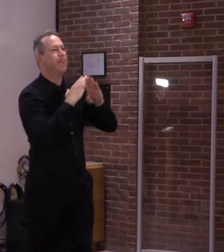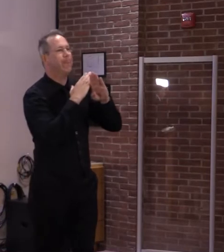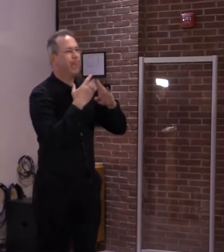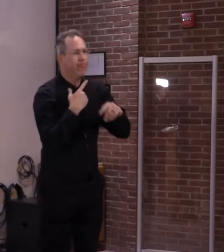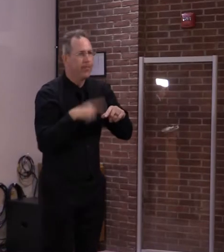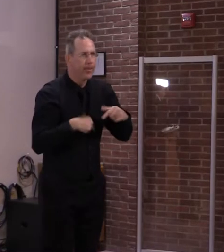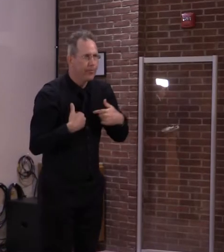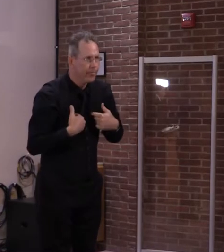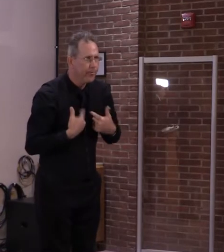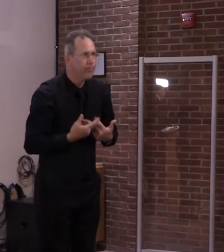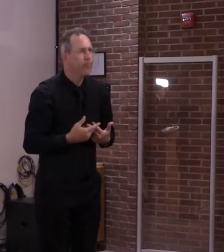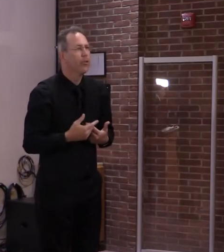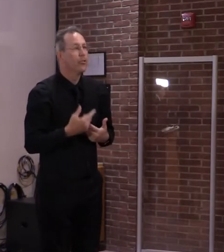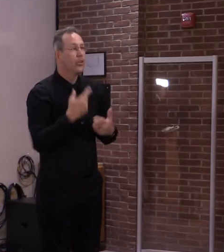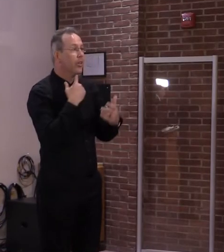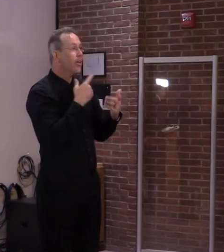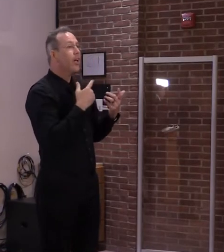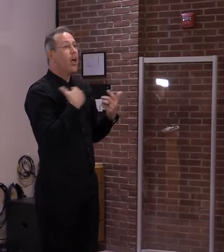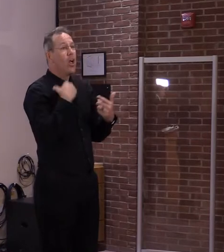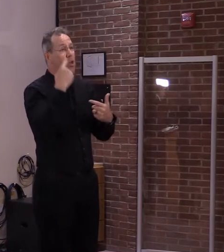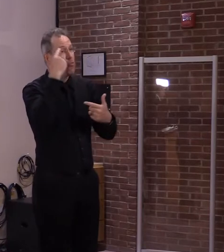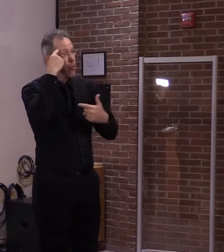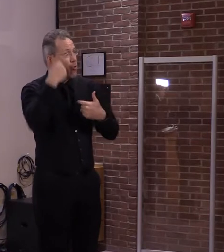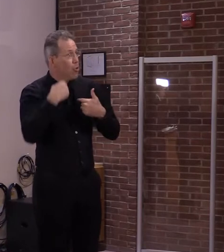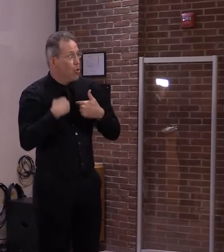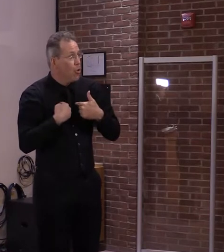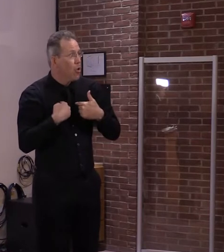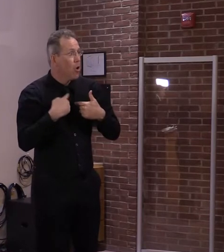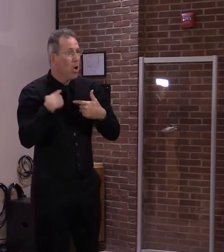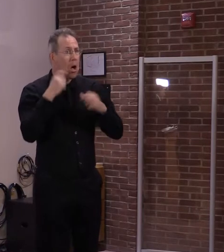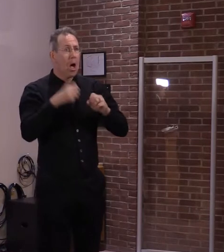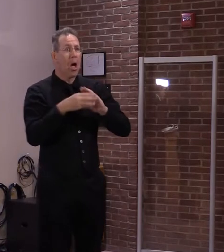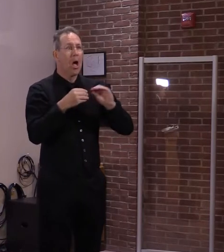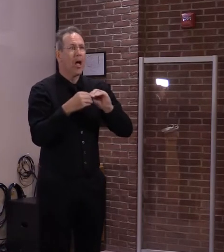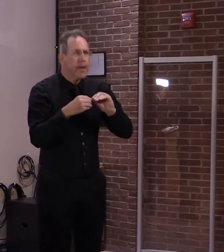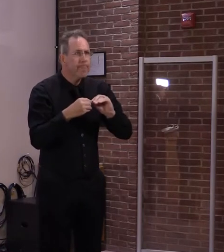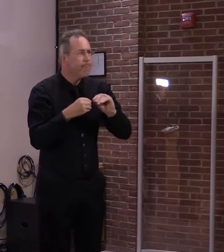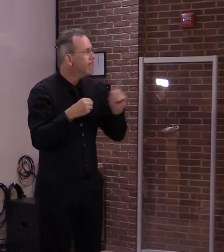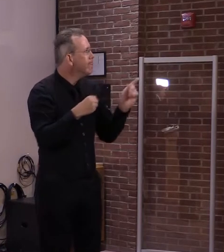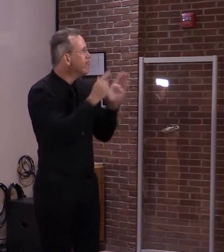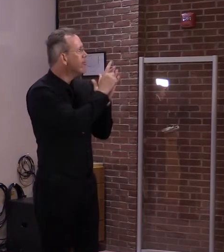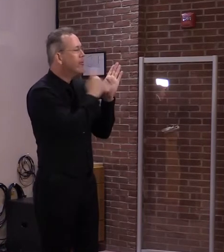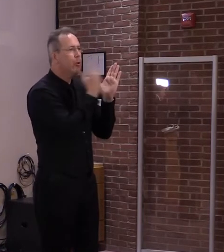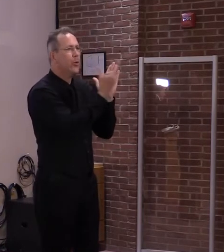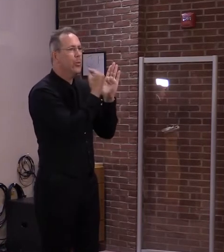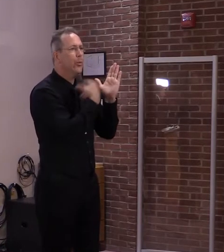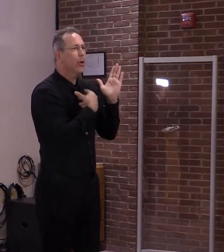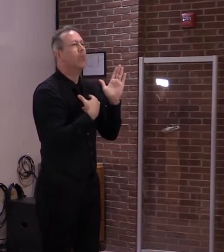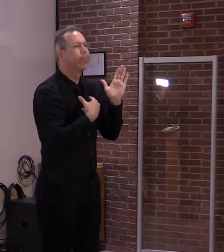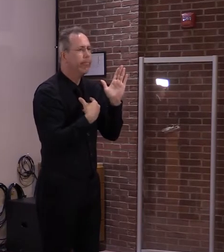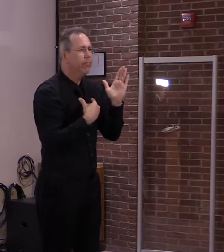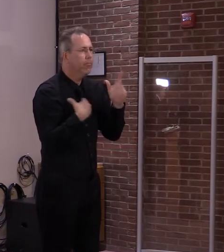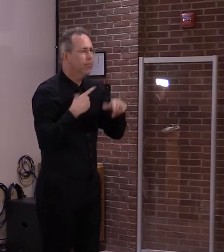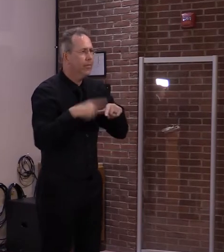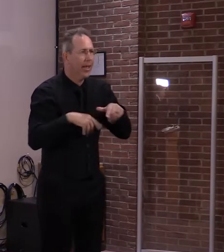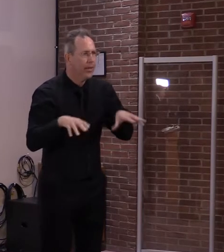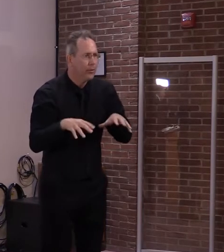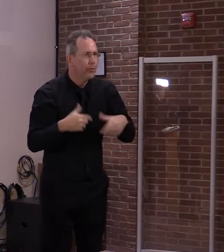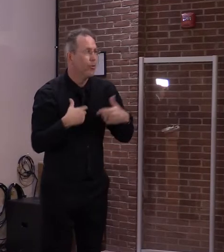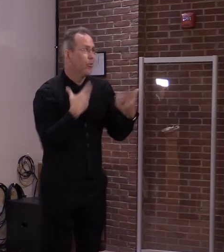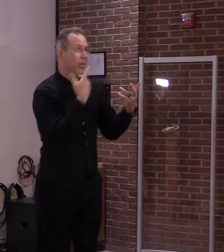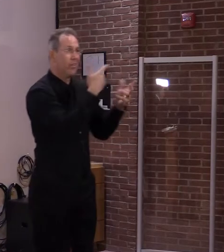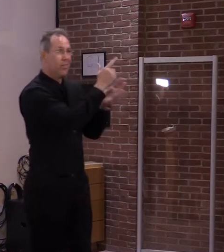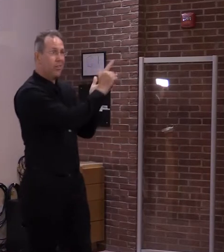we were on our way to doing so, but but I'm not sure what the legislature is doing at this point, whether they're going to